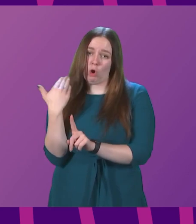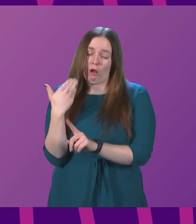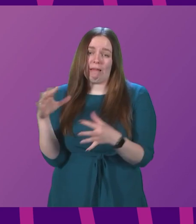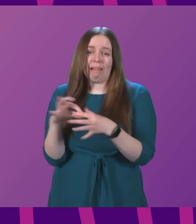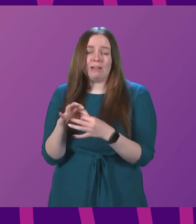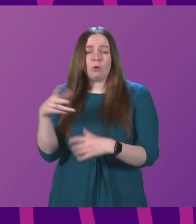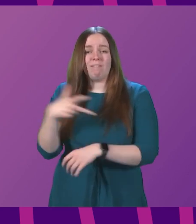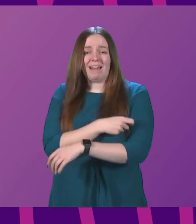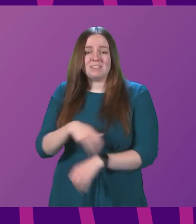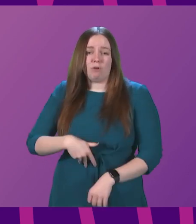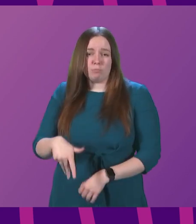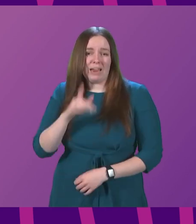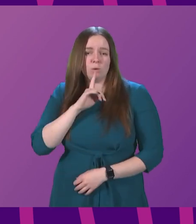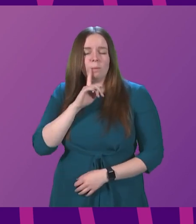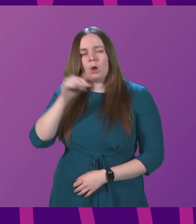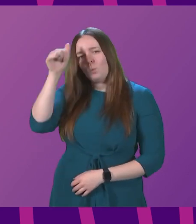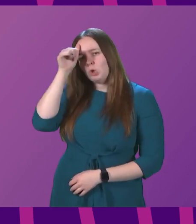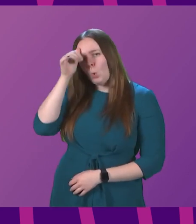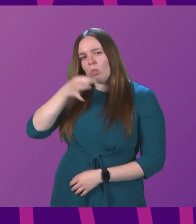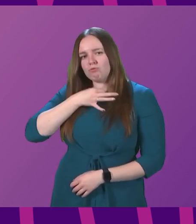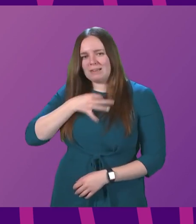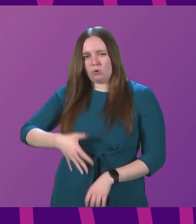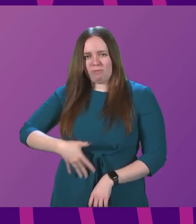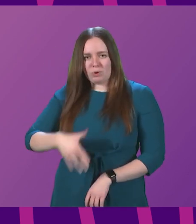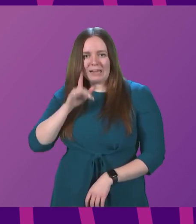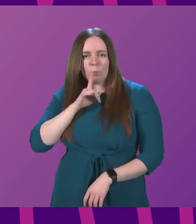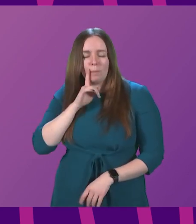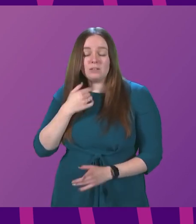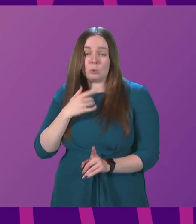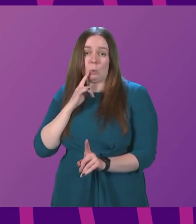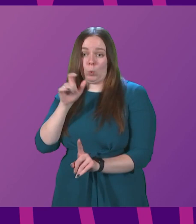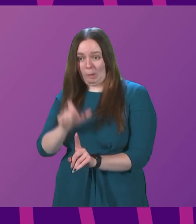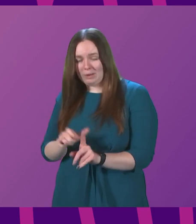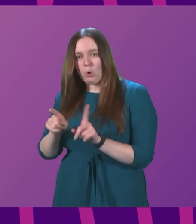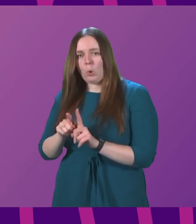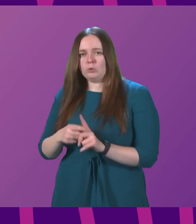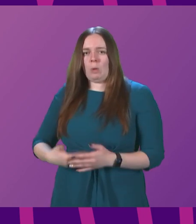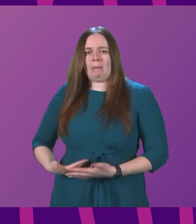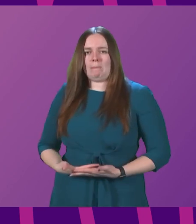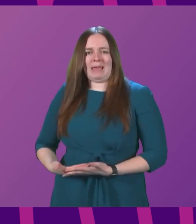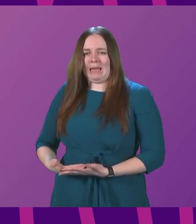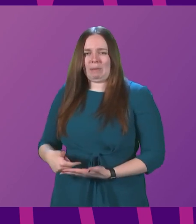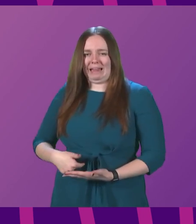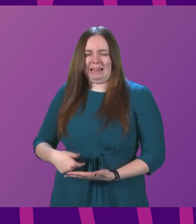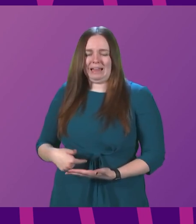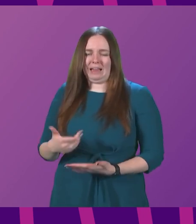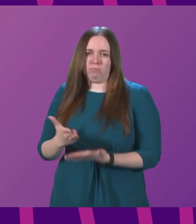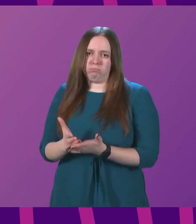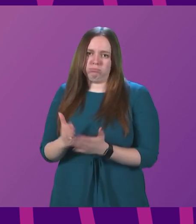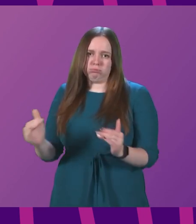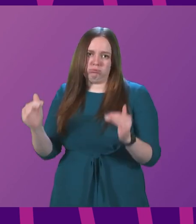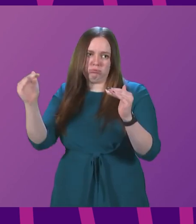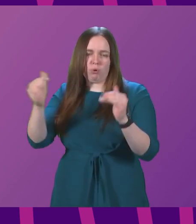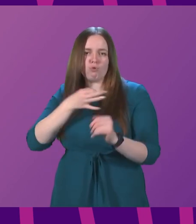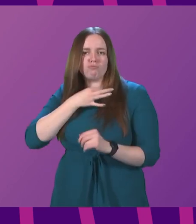pregnant women, we know the risks for pregnant women both to a woman and to an unborn baby are significantly increased if